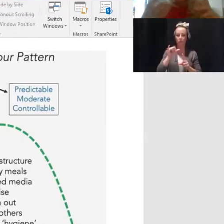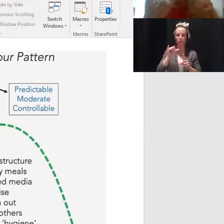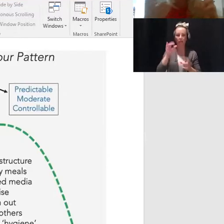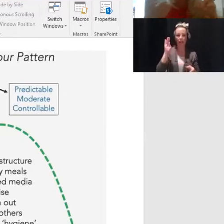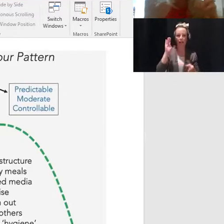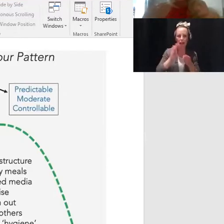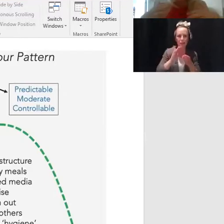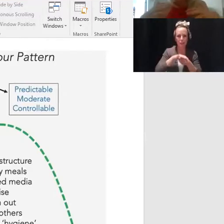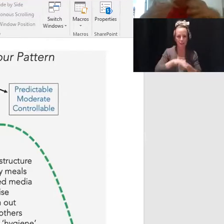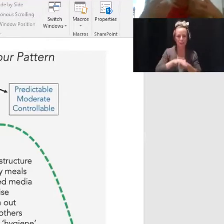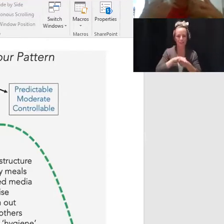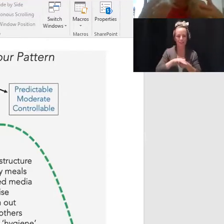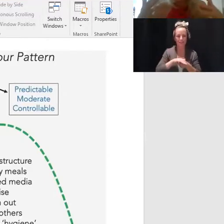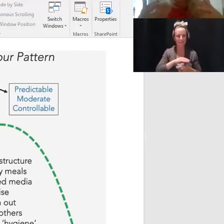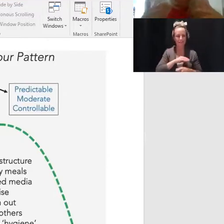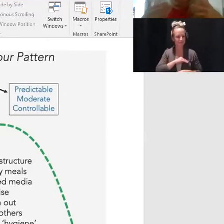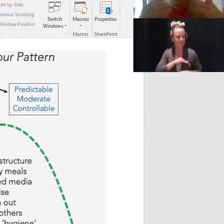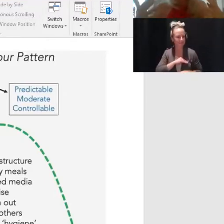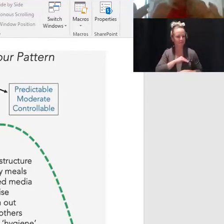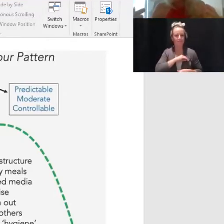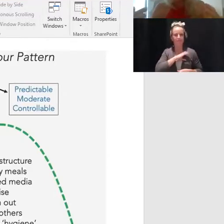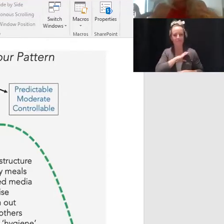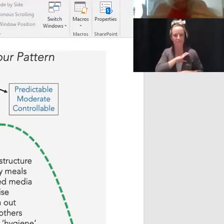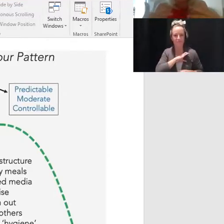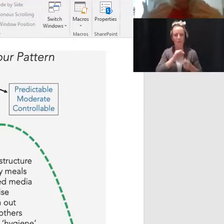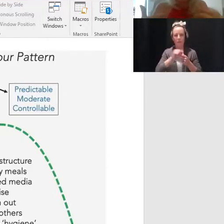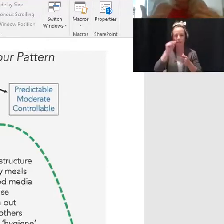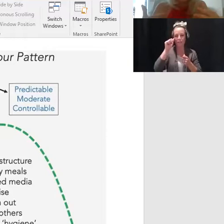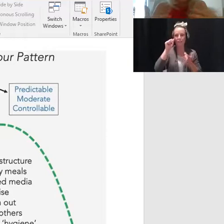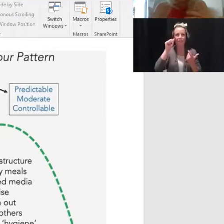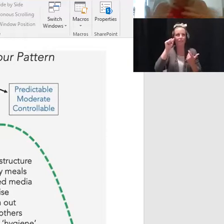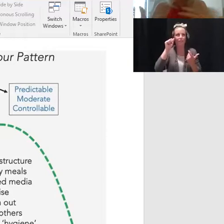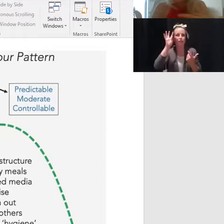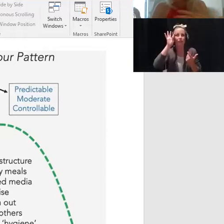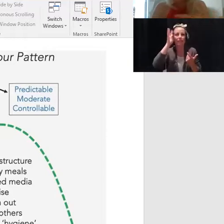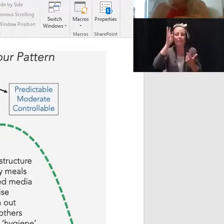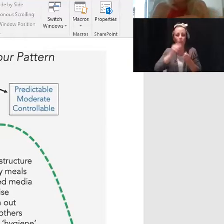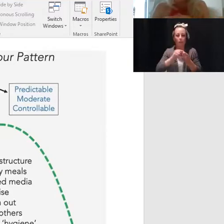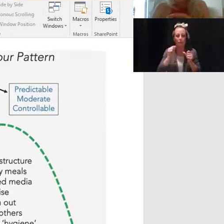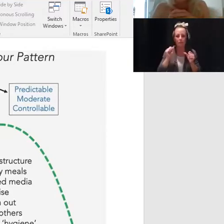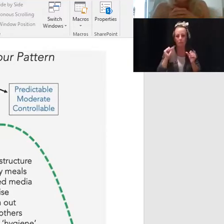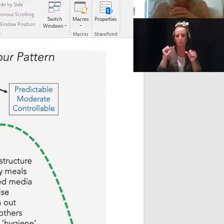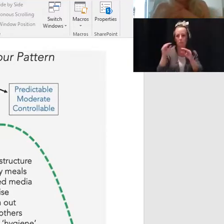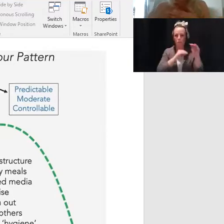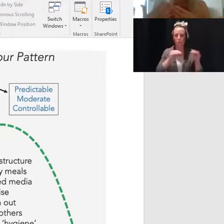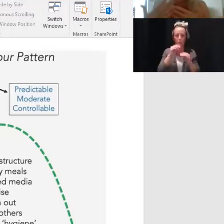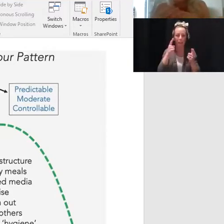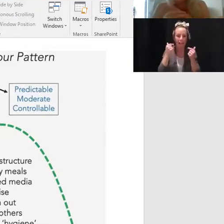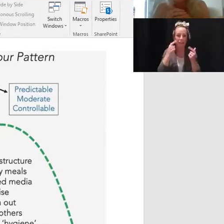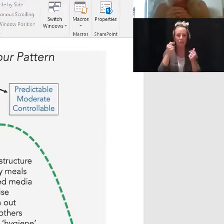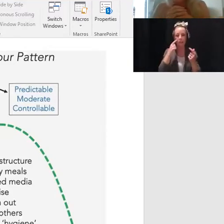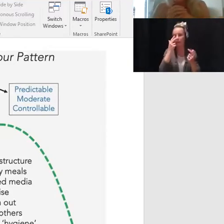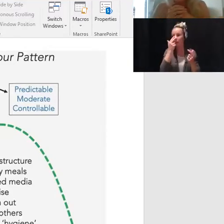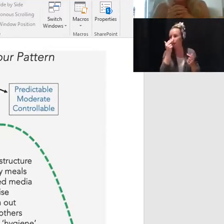saying, fill your cup. Fill your cup with creativity, with movement, with laughter and humor, with social